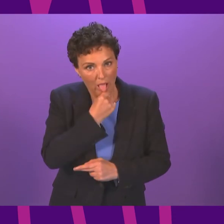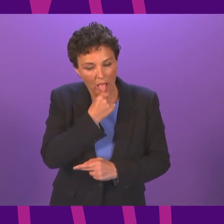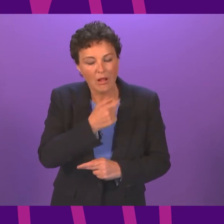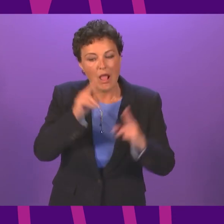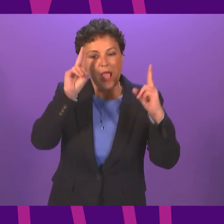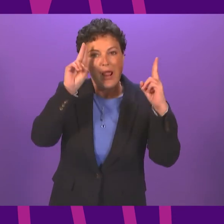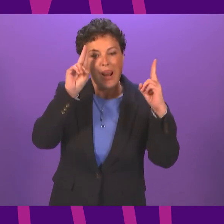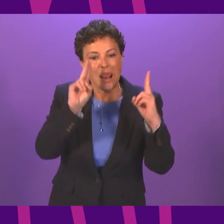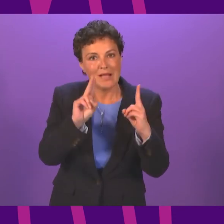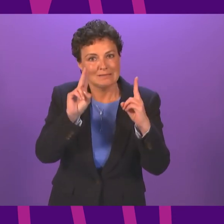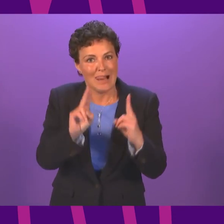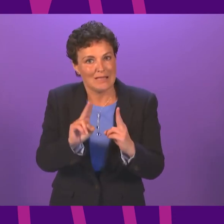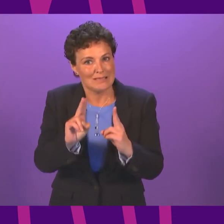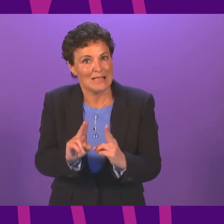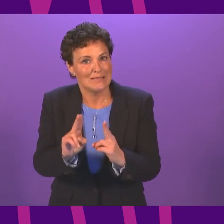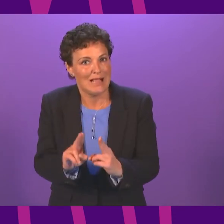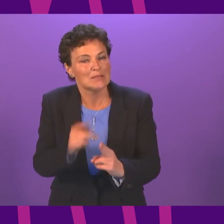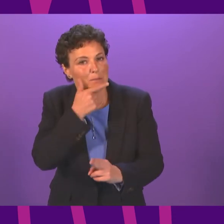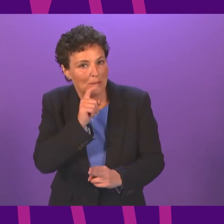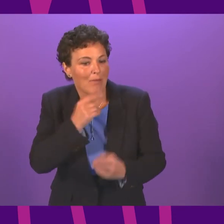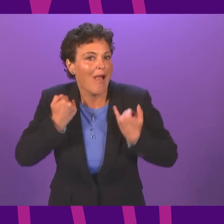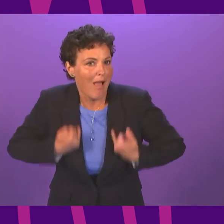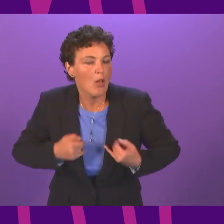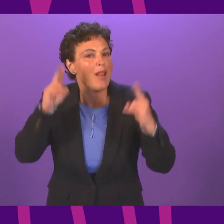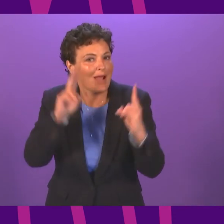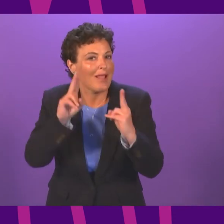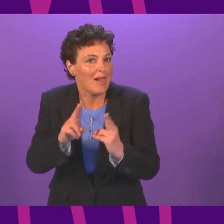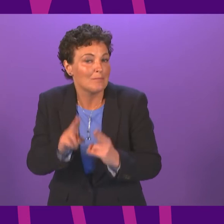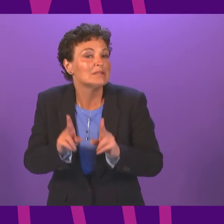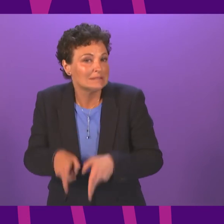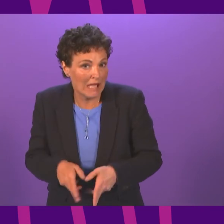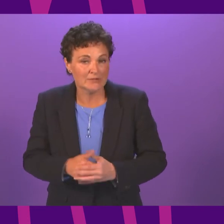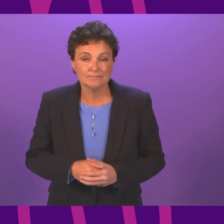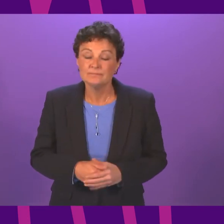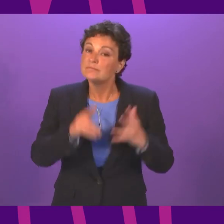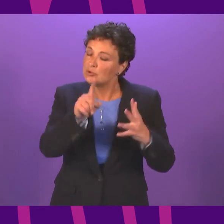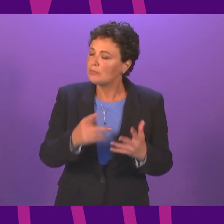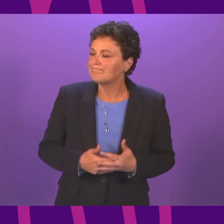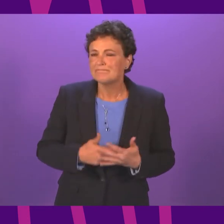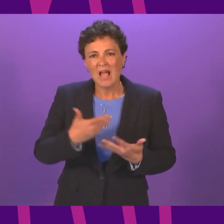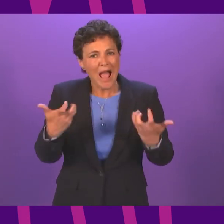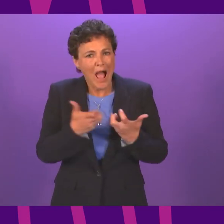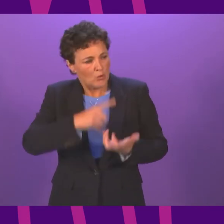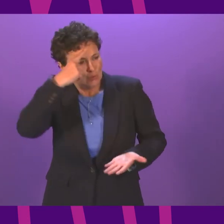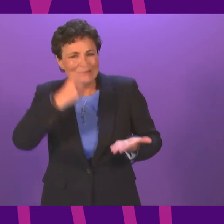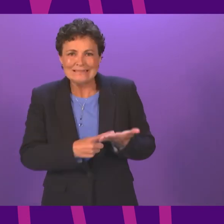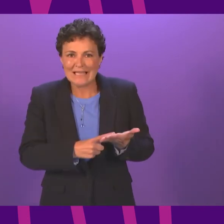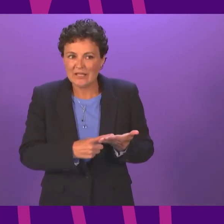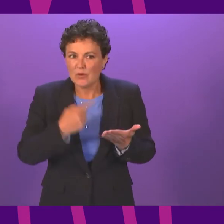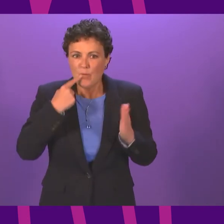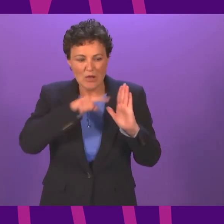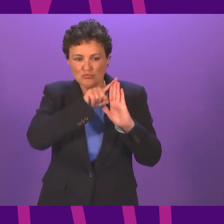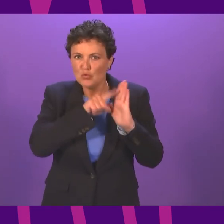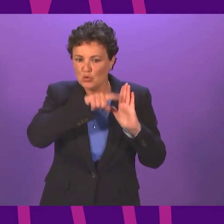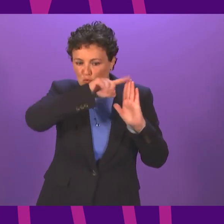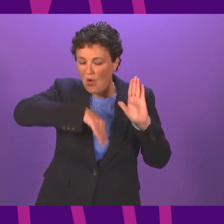of us are fully vaccinated. And so, in making decisions about when we lift restrictions further, progress with vaccination